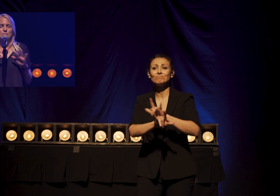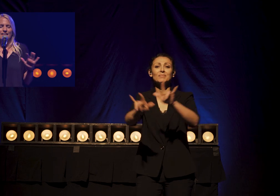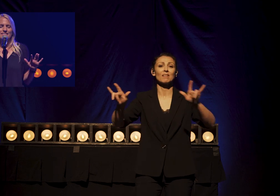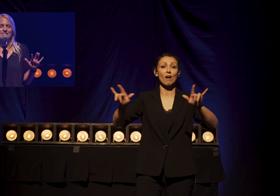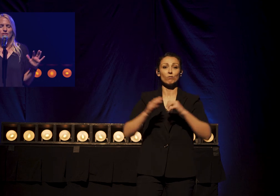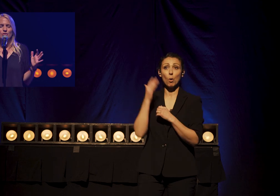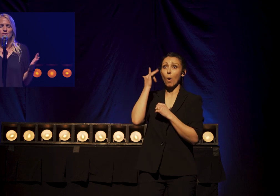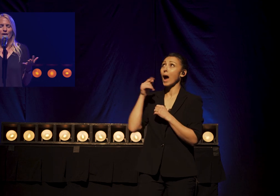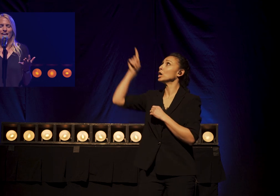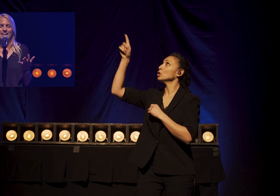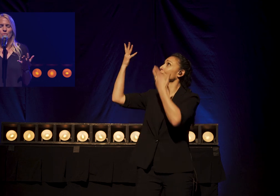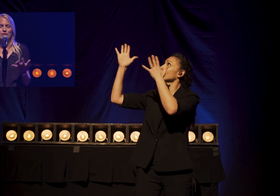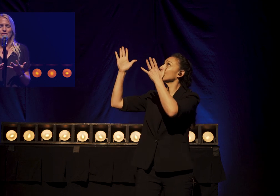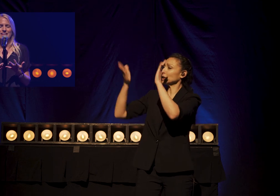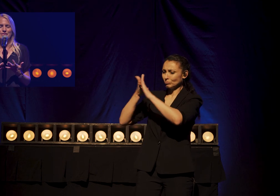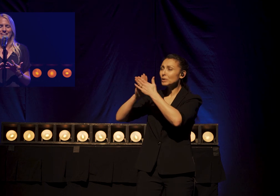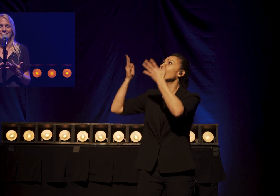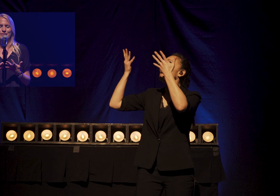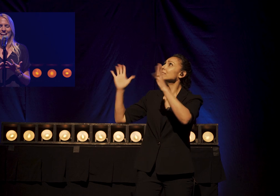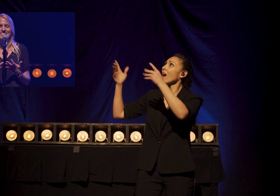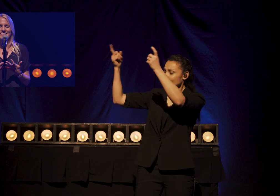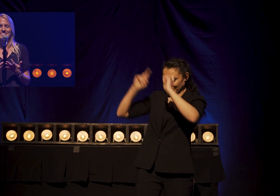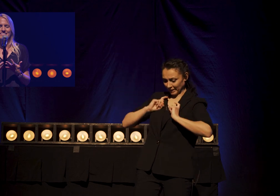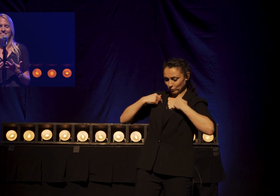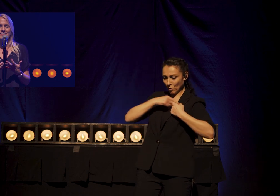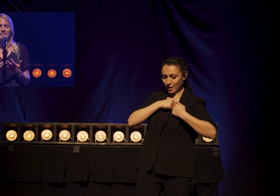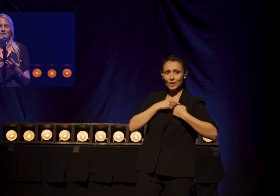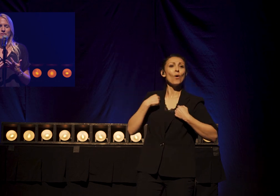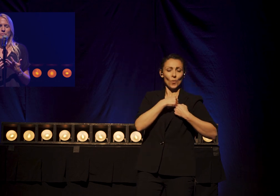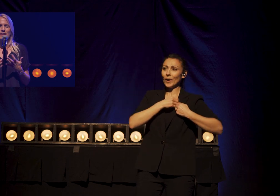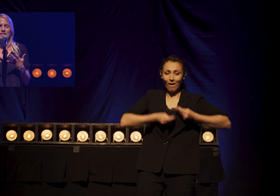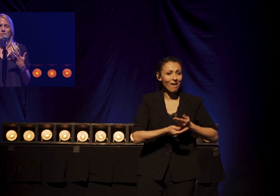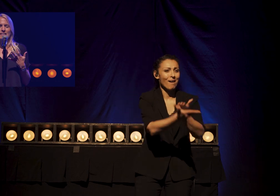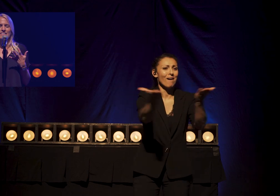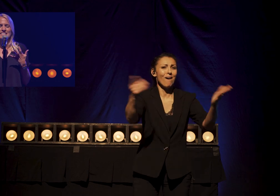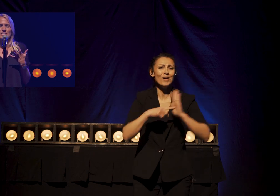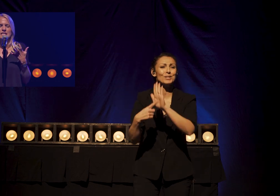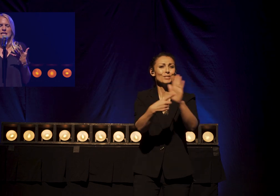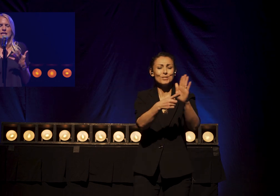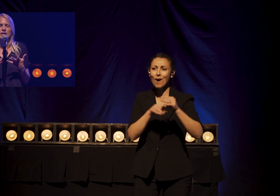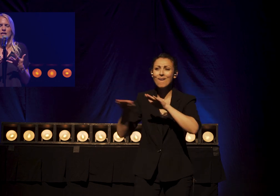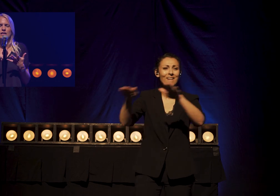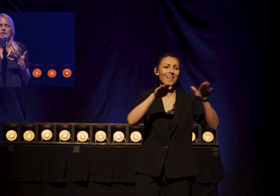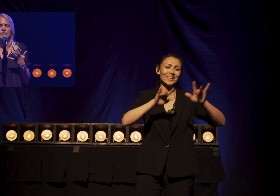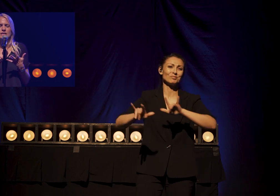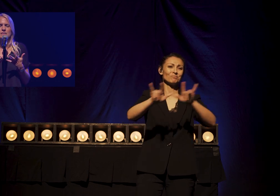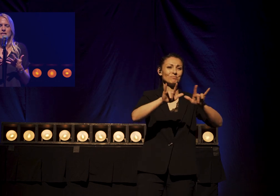response To who you are And what you have done for us In Christ We pray that you would give us ears To hear your voice Speak